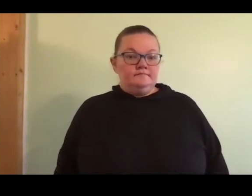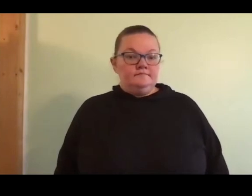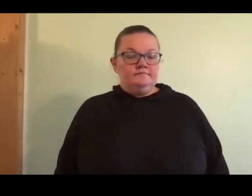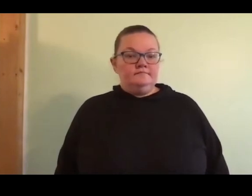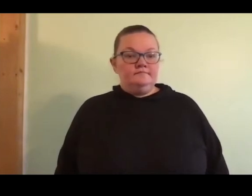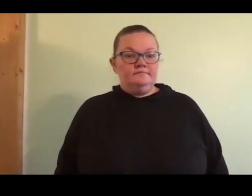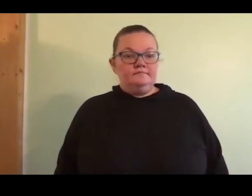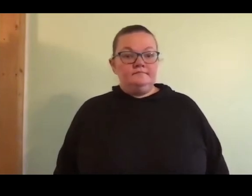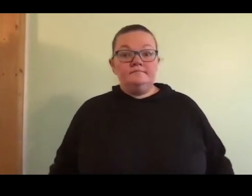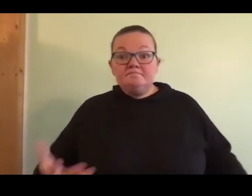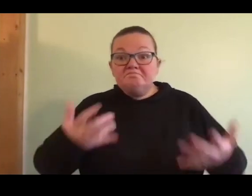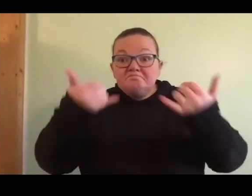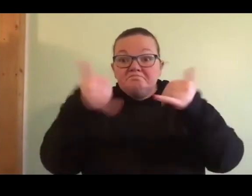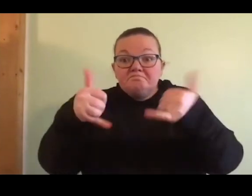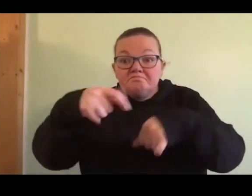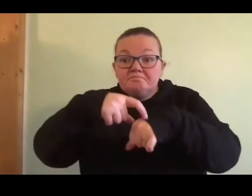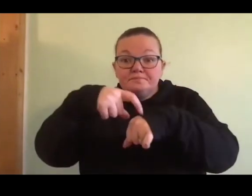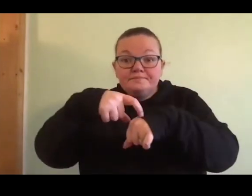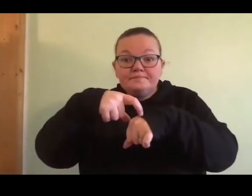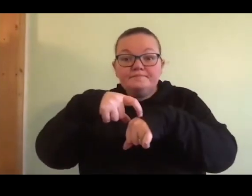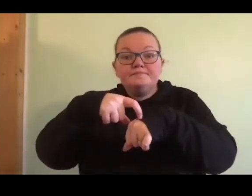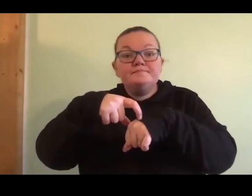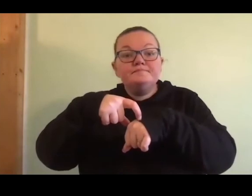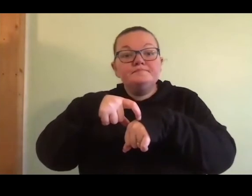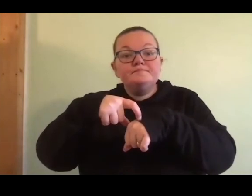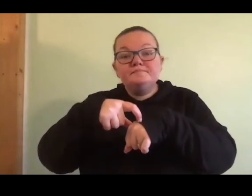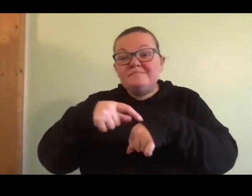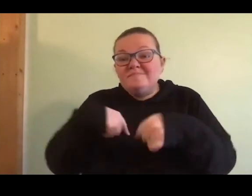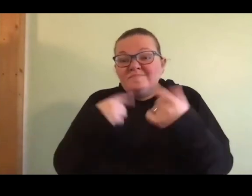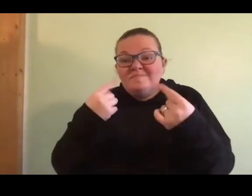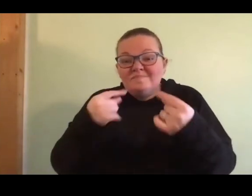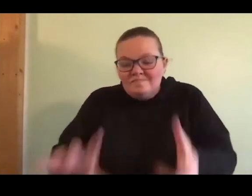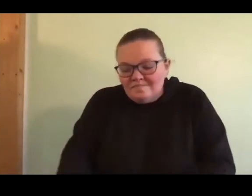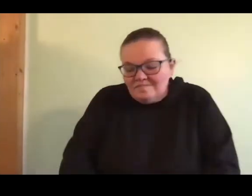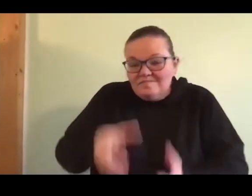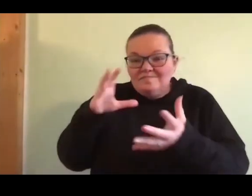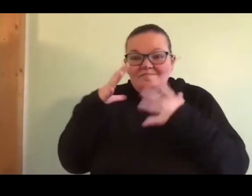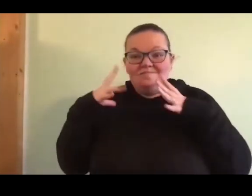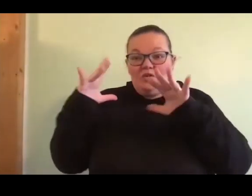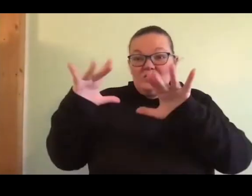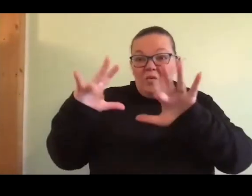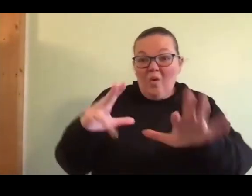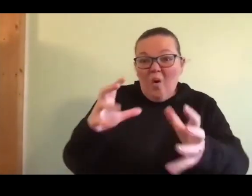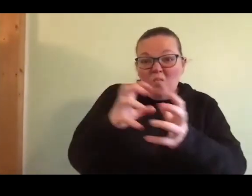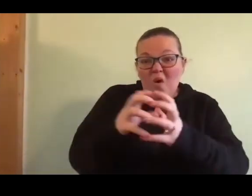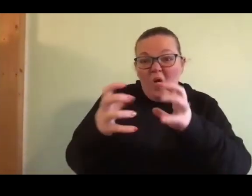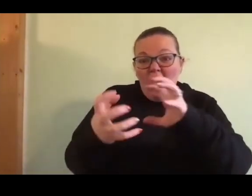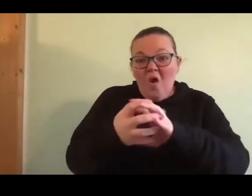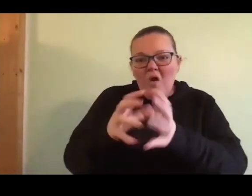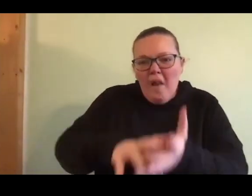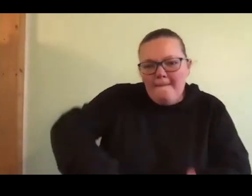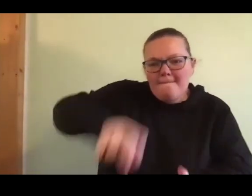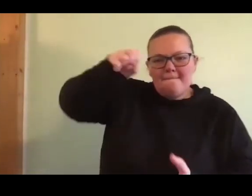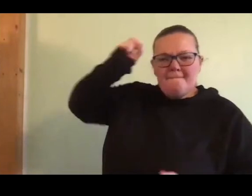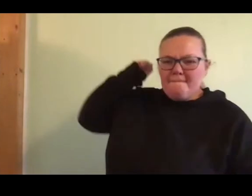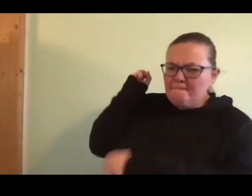What recess, I just threw one snowball at Sammy. Mr. Walter saw me.